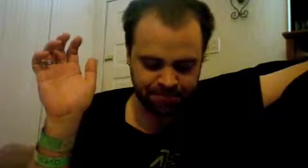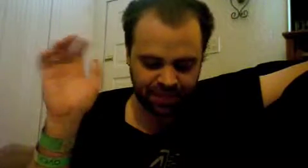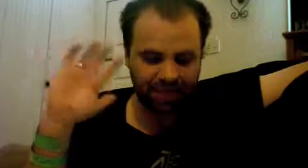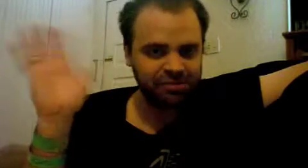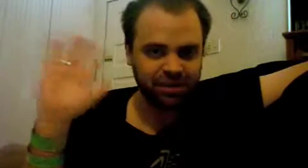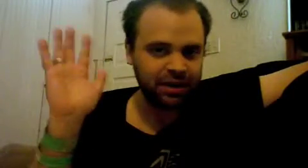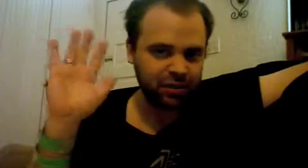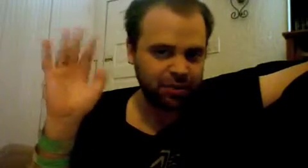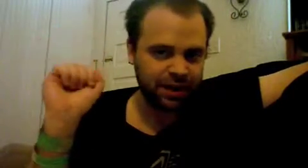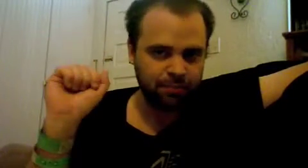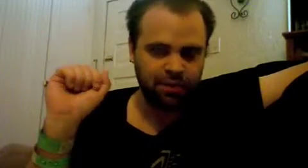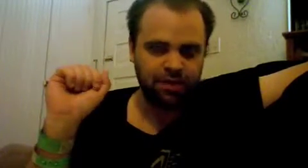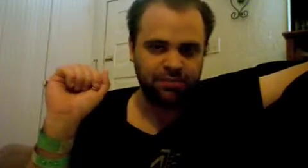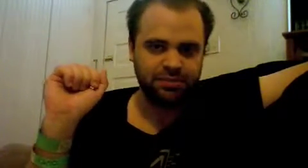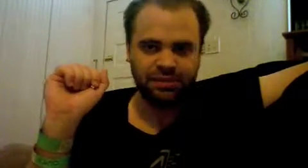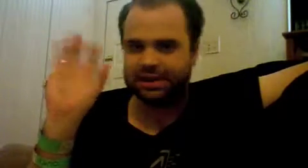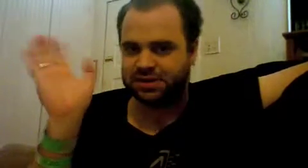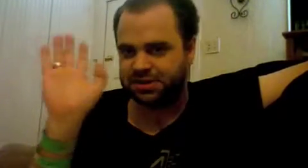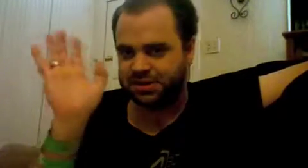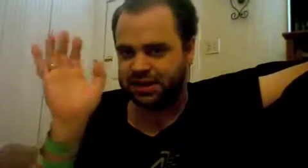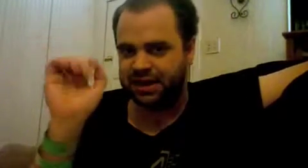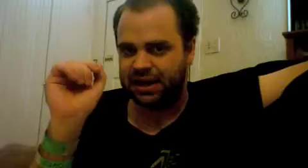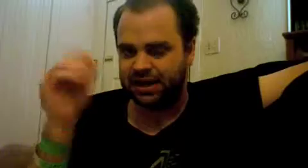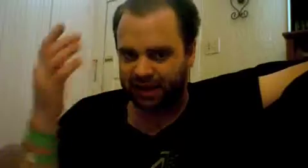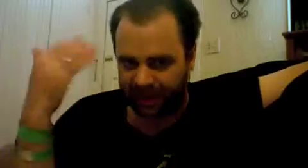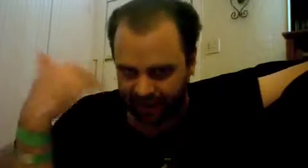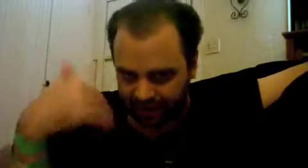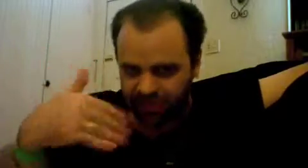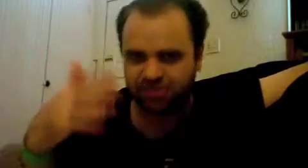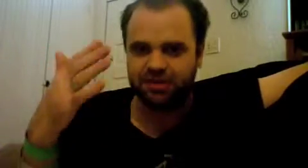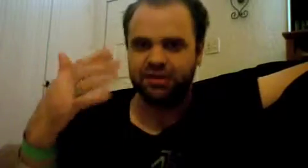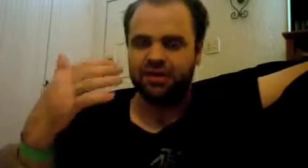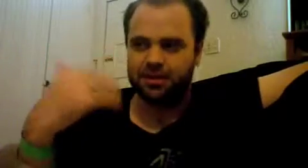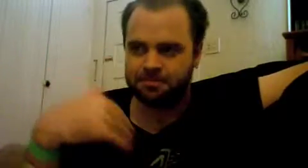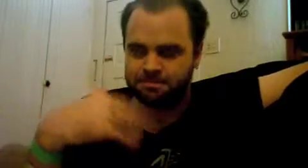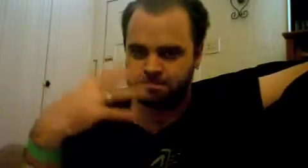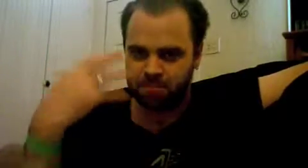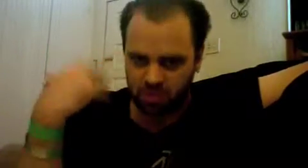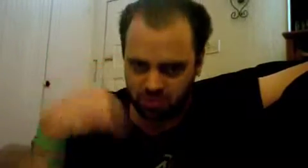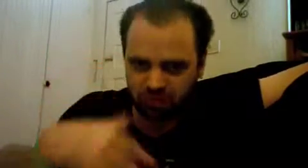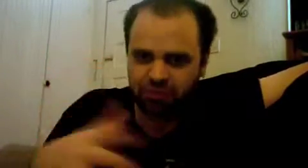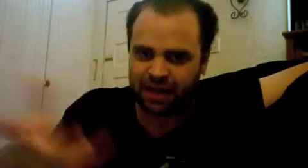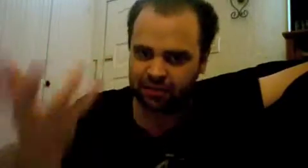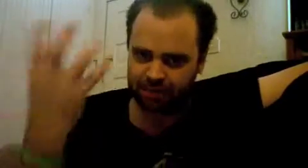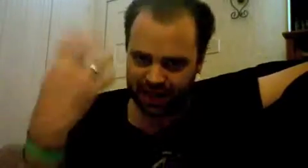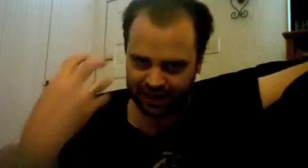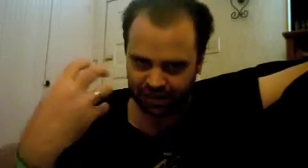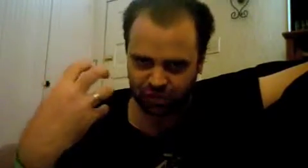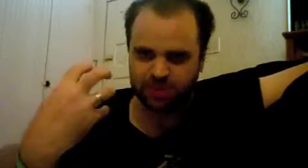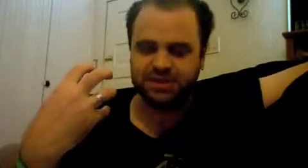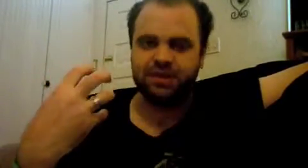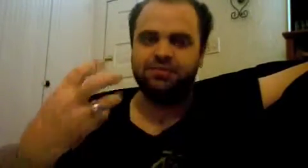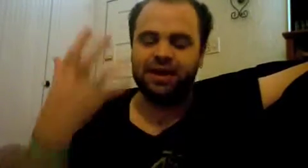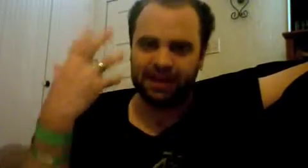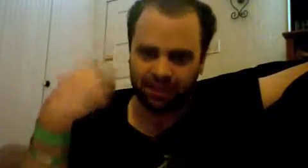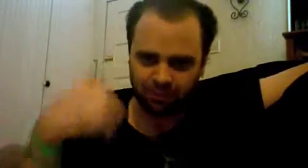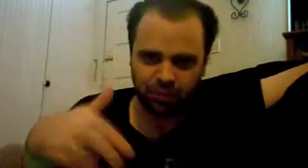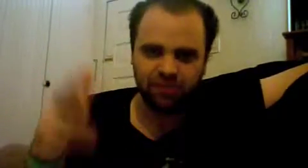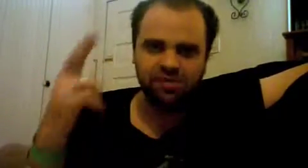that's like a human embryo it doesn't reflect back into itself yet and therefore it's